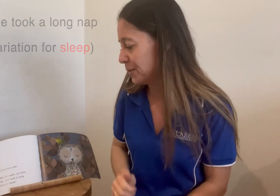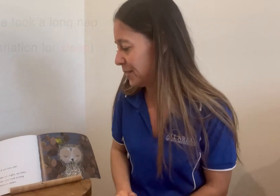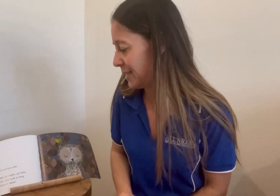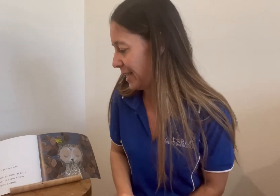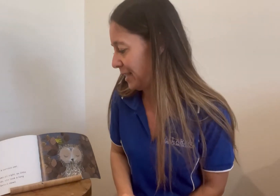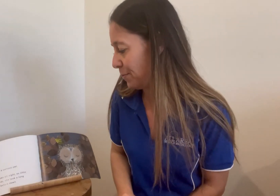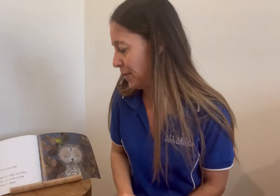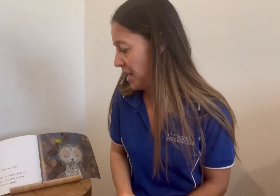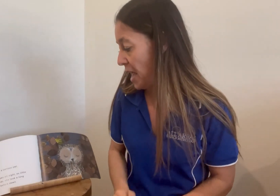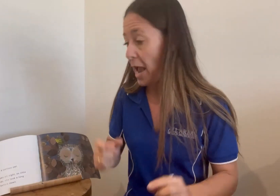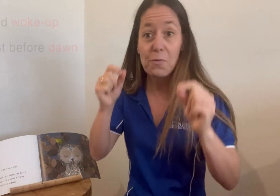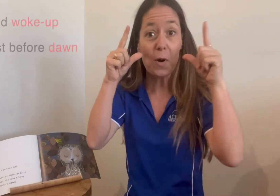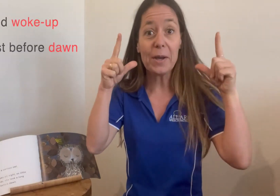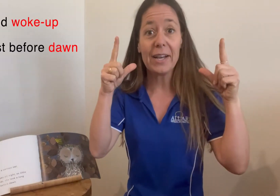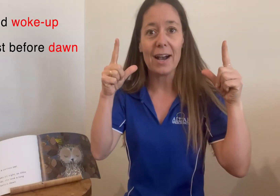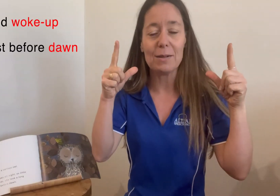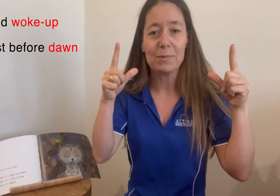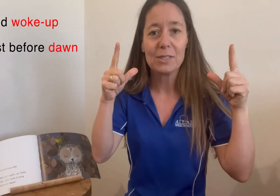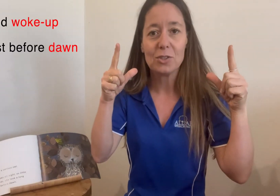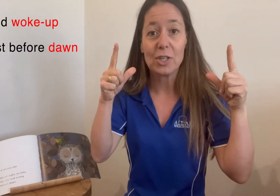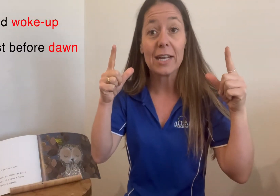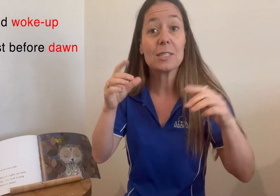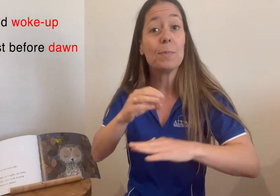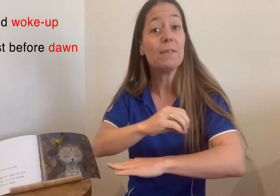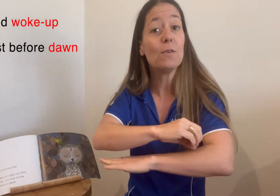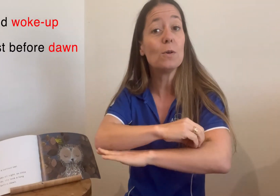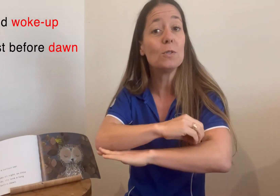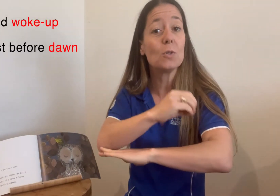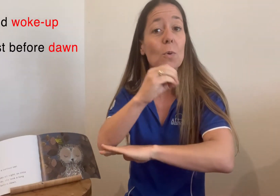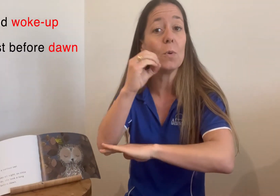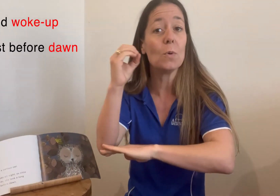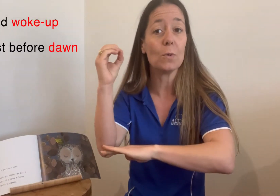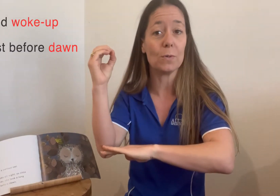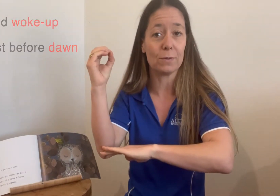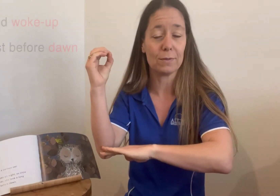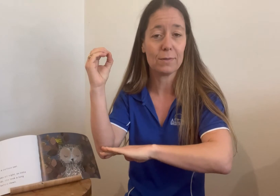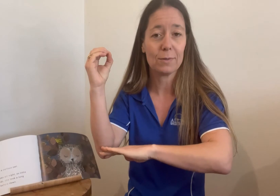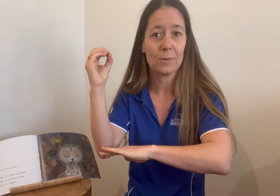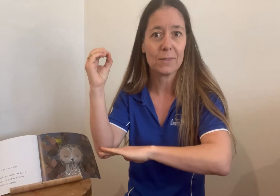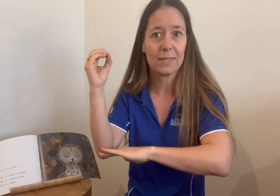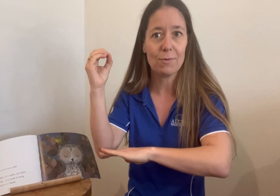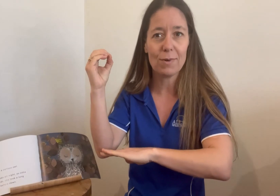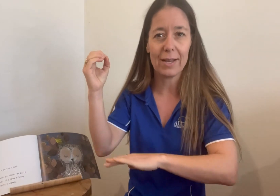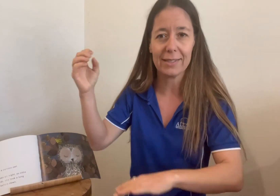sleep and woke up just before dawn. Sunrise.